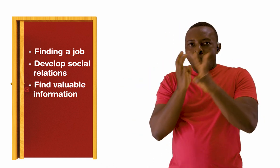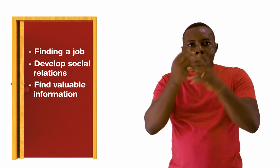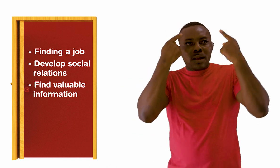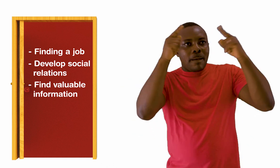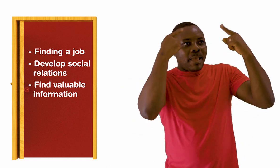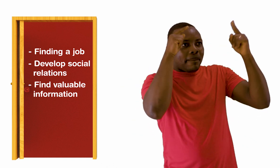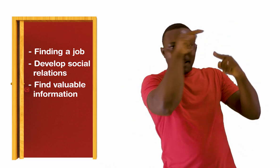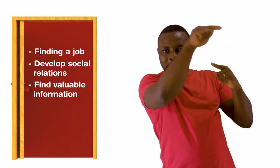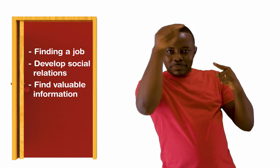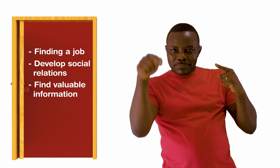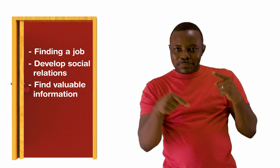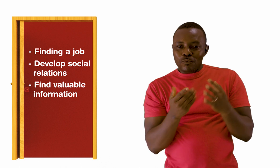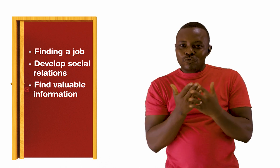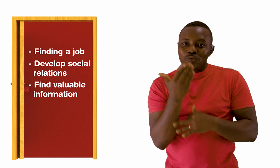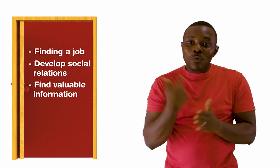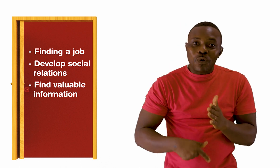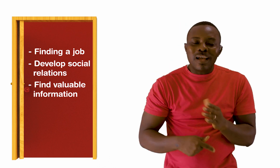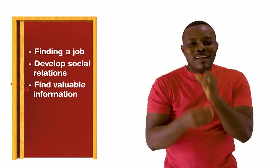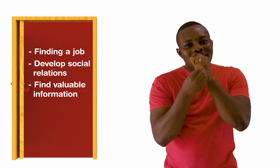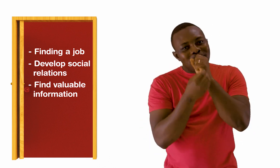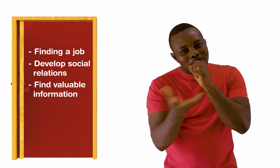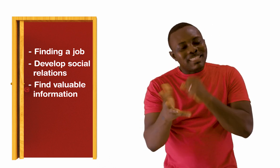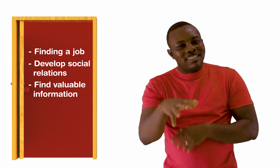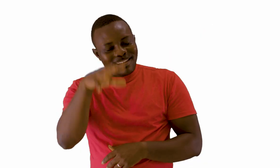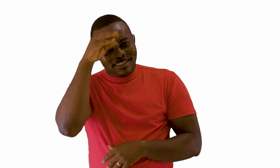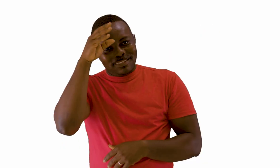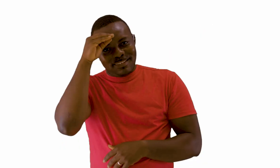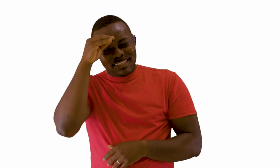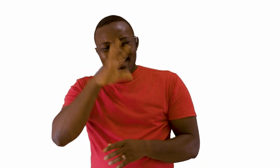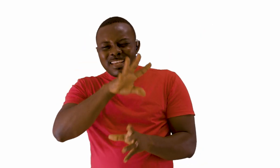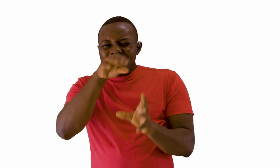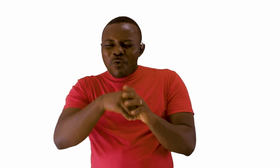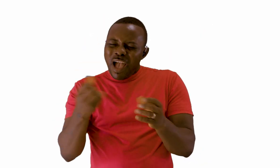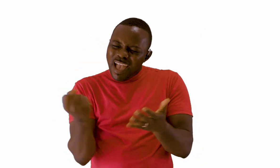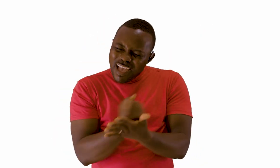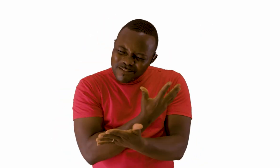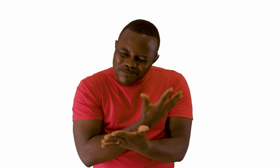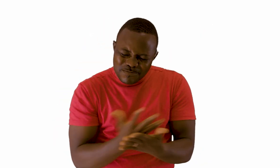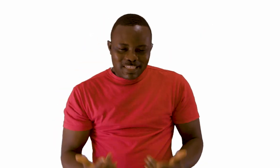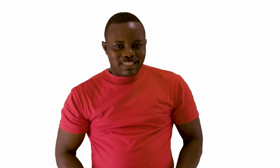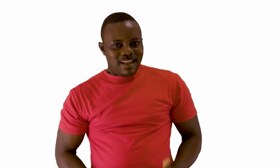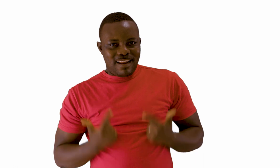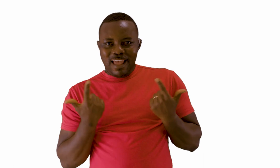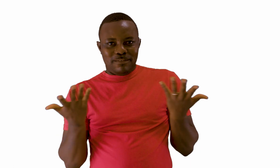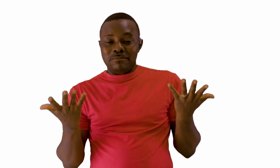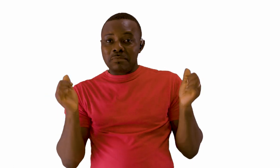it. It is everywhere and everything in our lives. From morning to afternoon to evening into the night, we